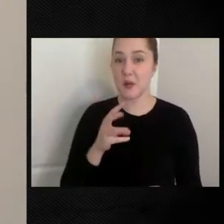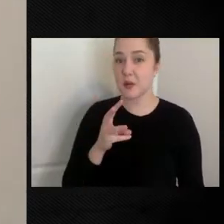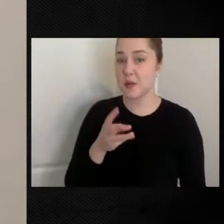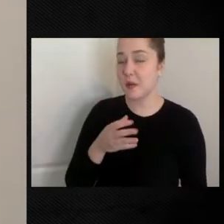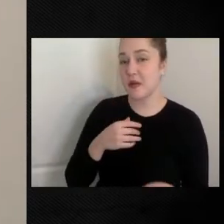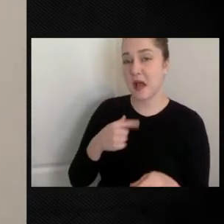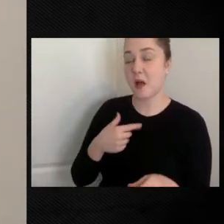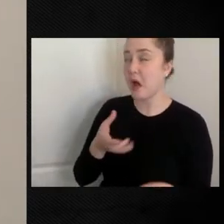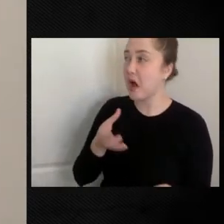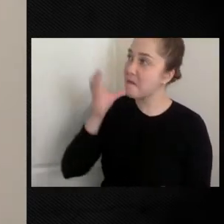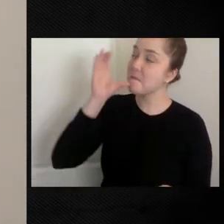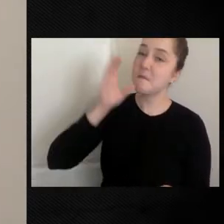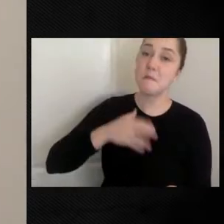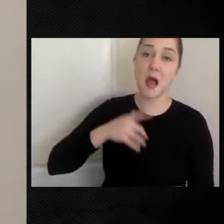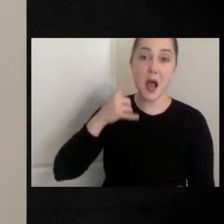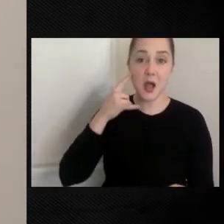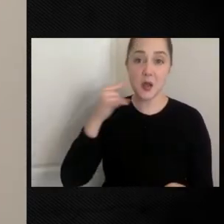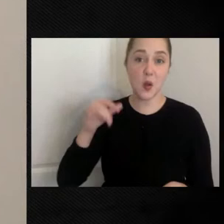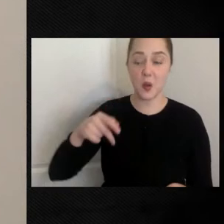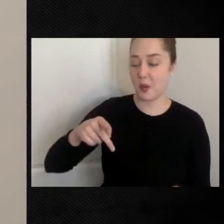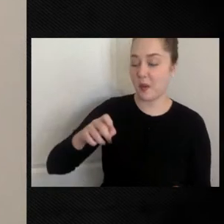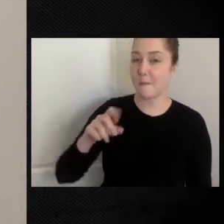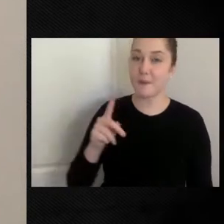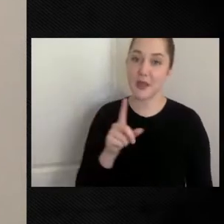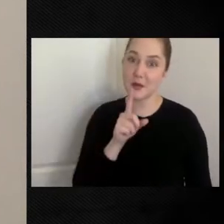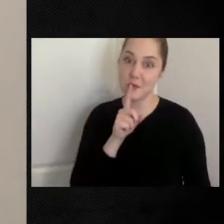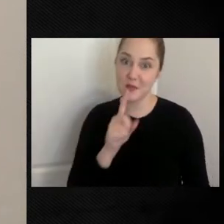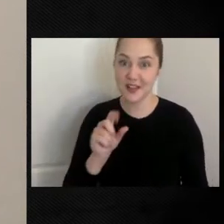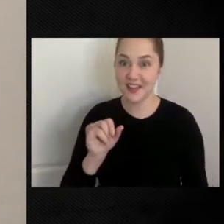of my golden peak real iced tea.